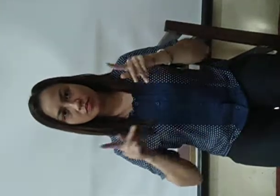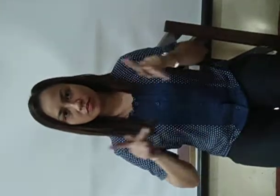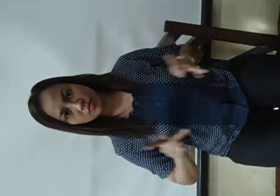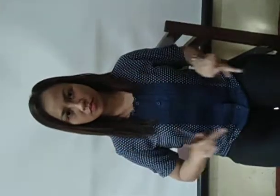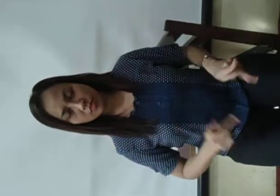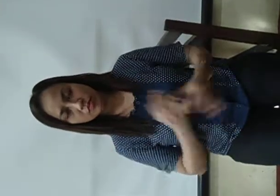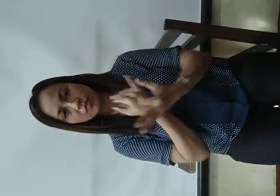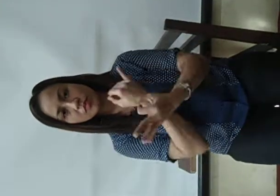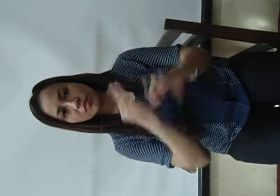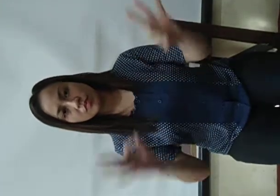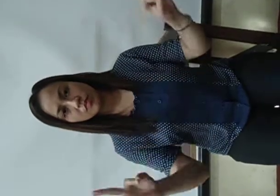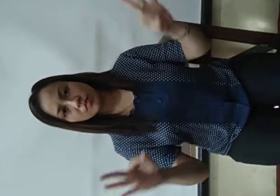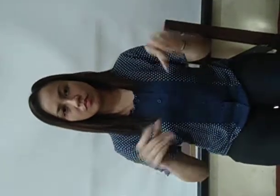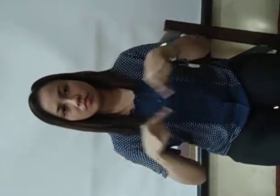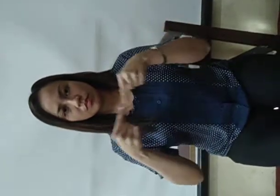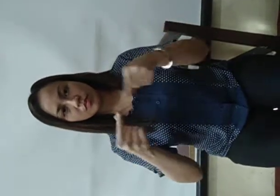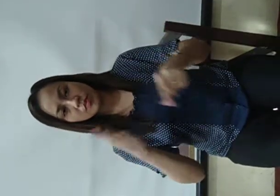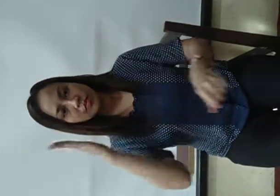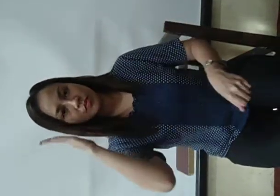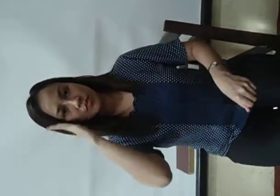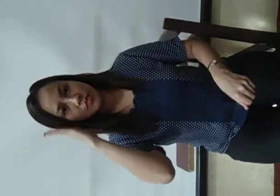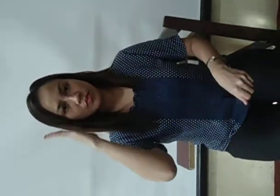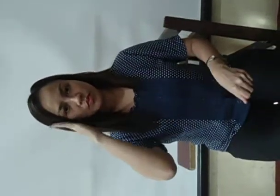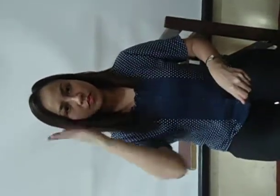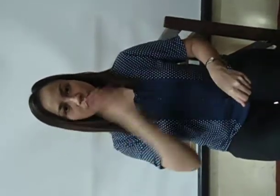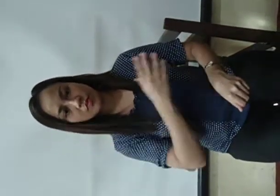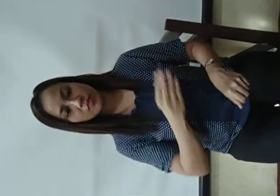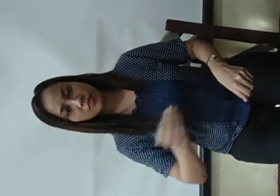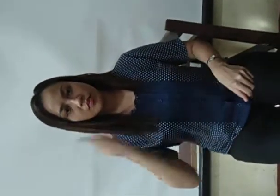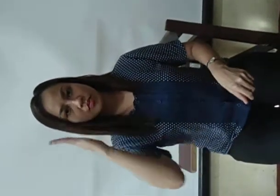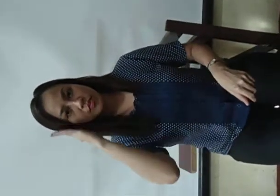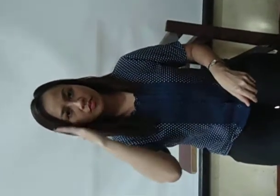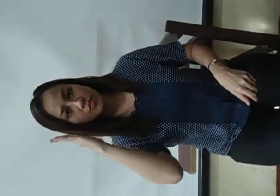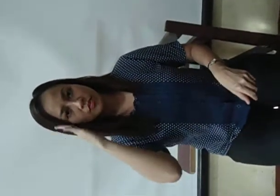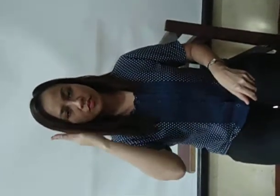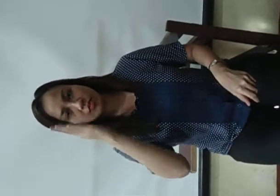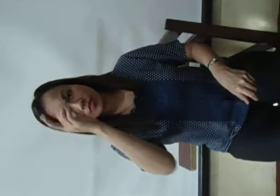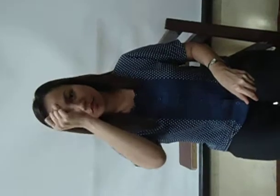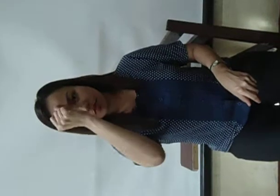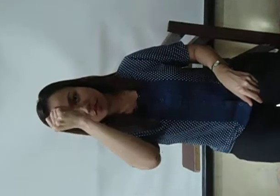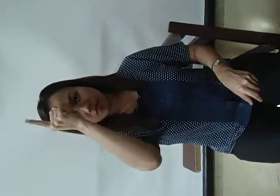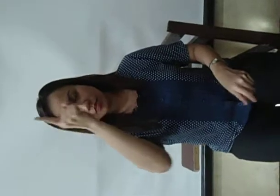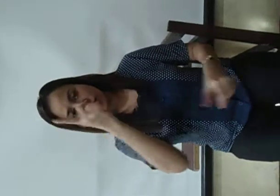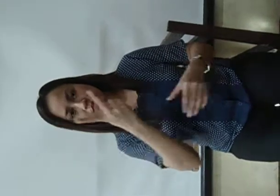consent, and consent is understood by both parties.